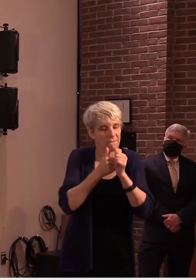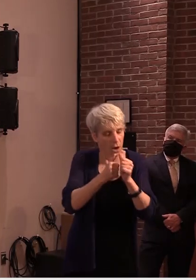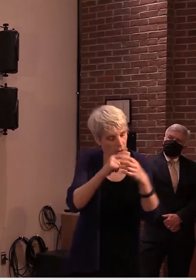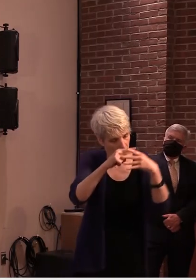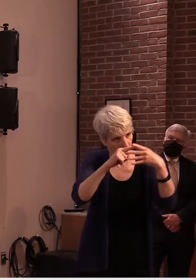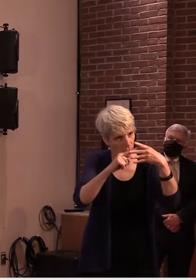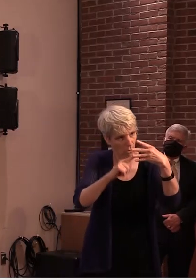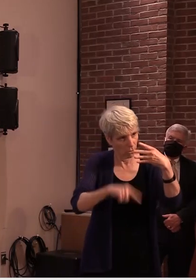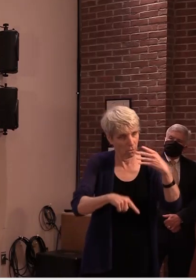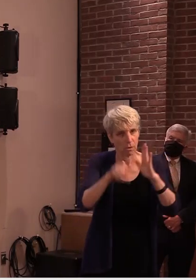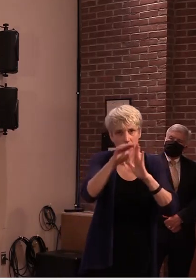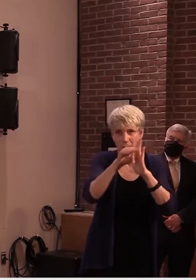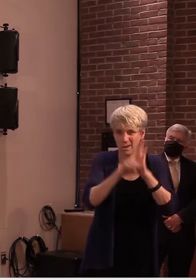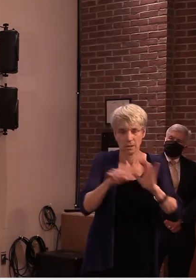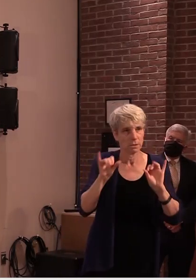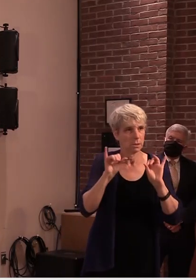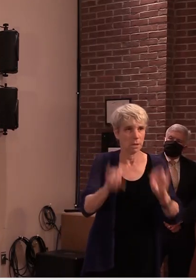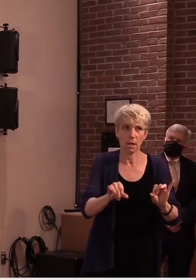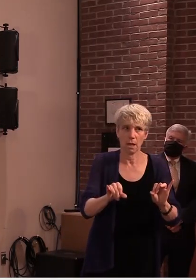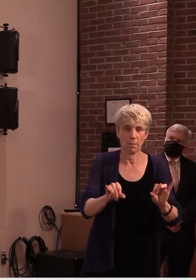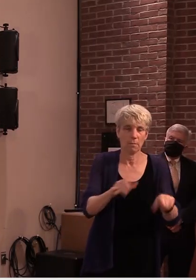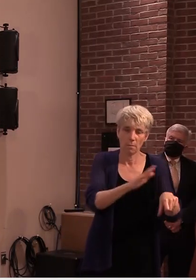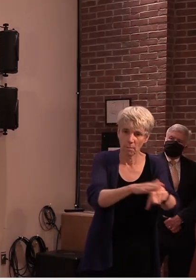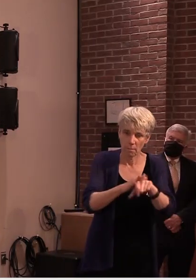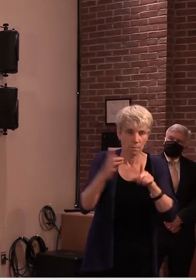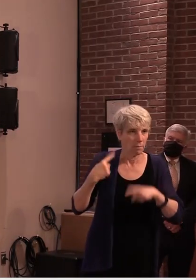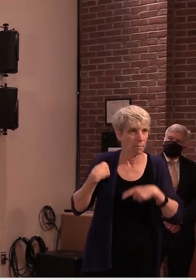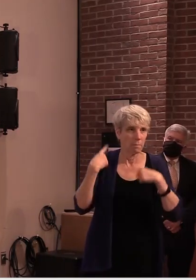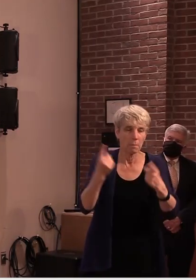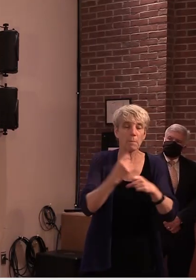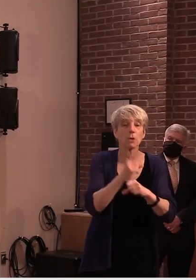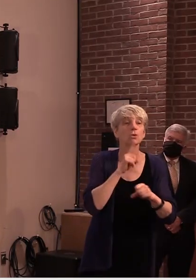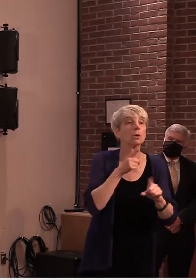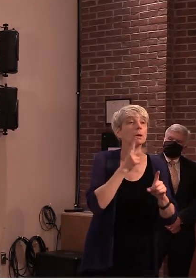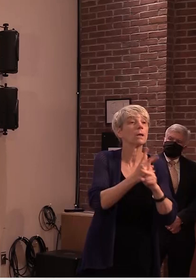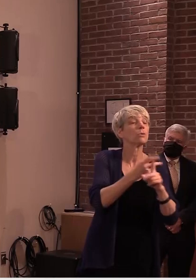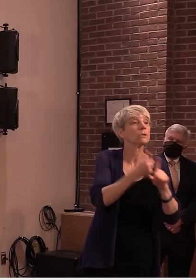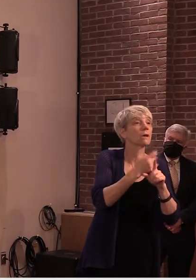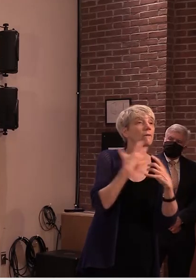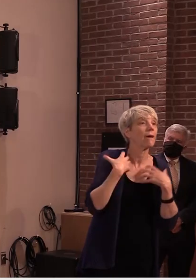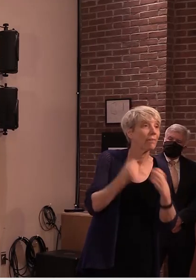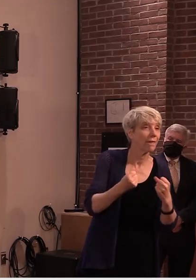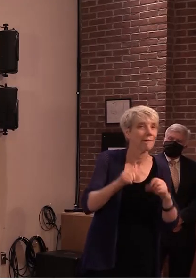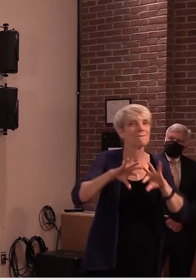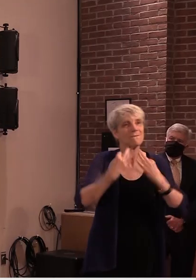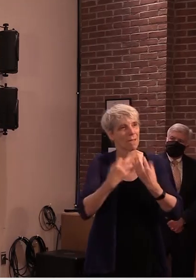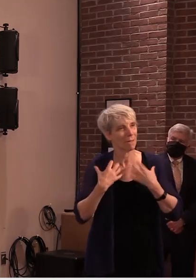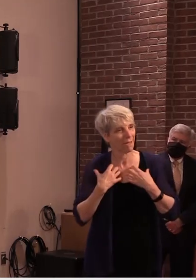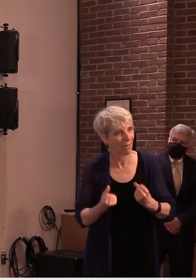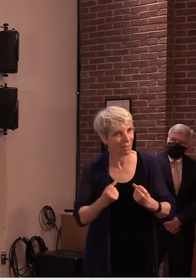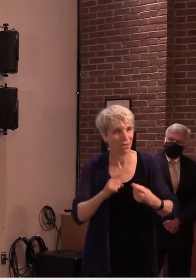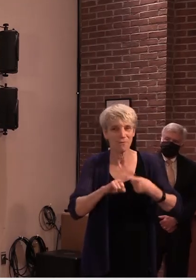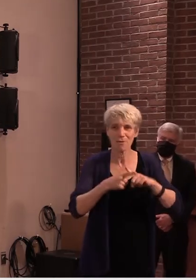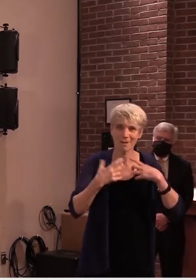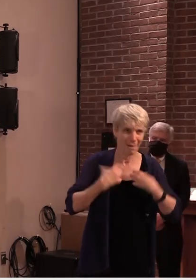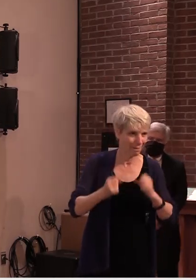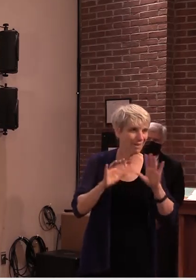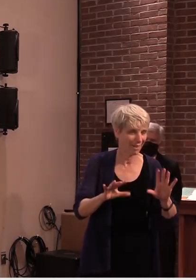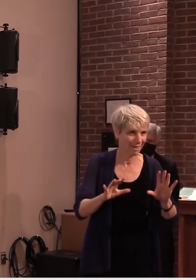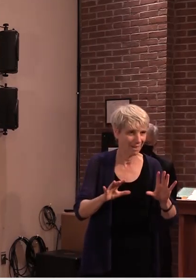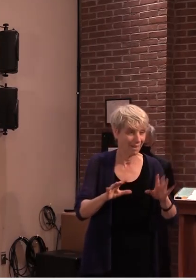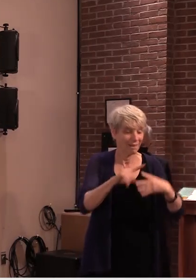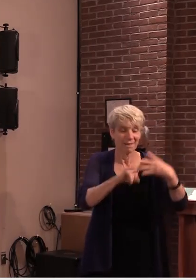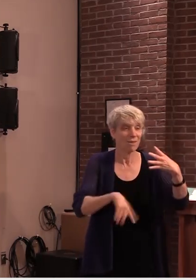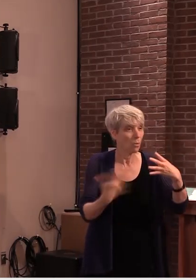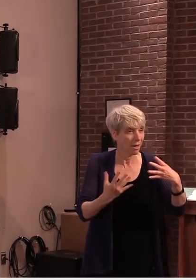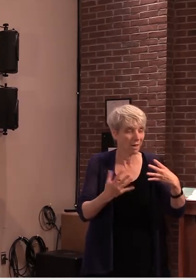best way to make sure you and your loved ones don't get sick and don't need a test wear a mask when you